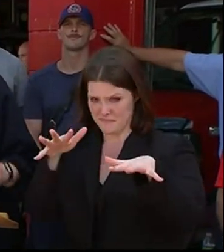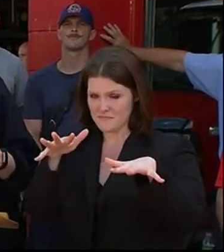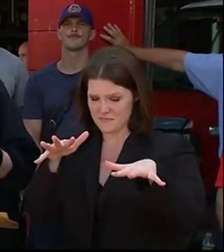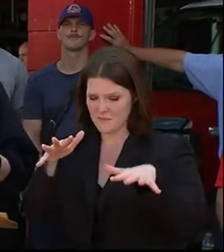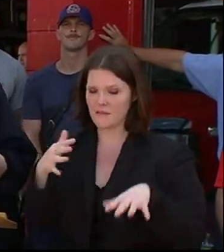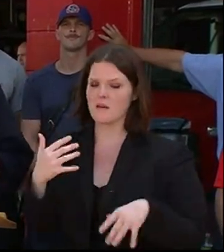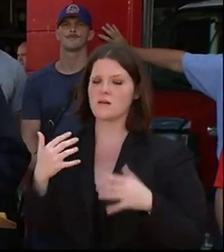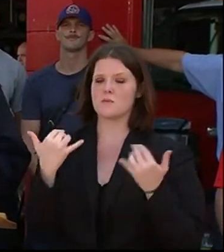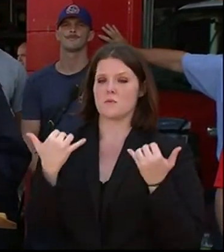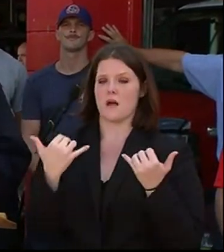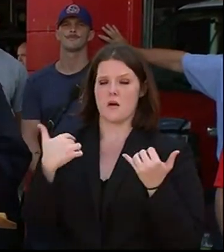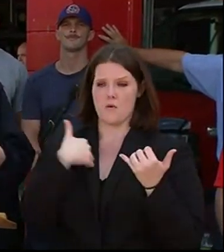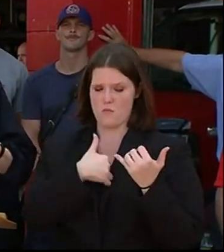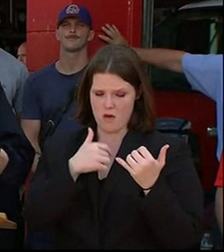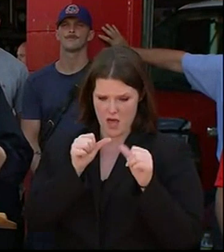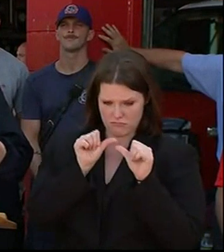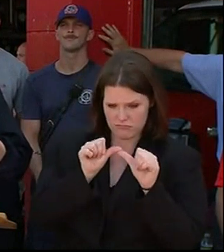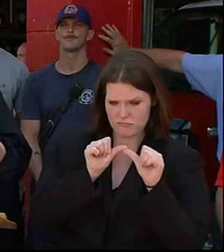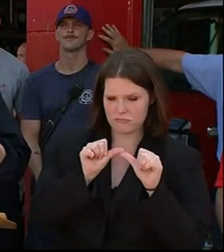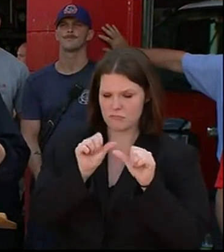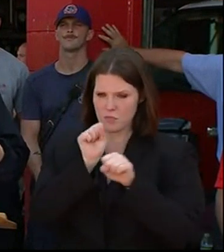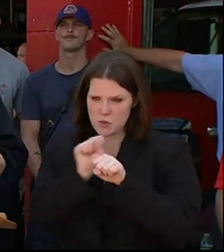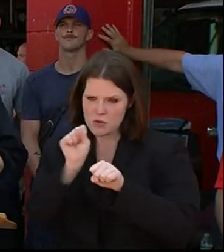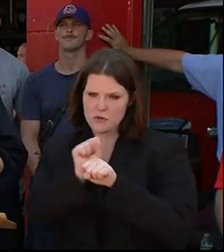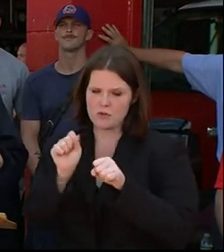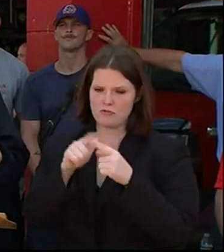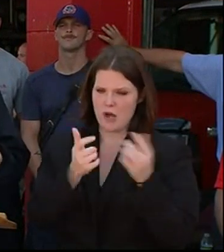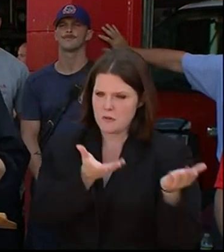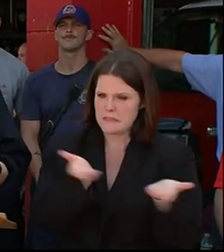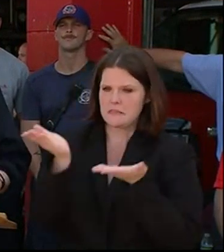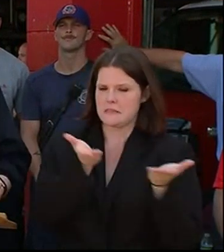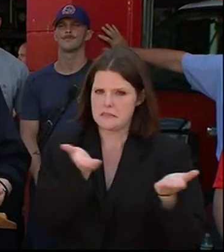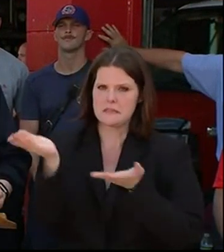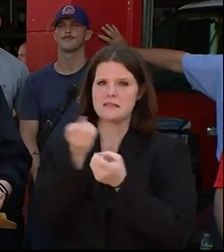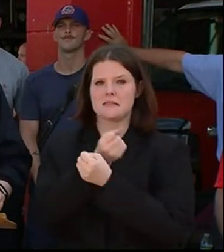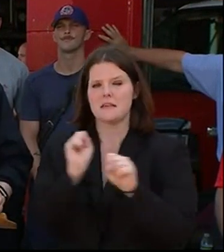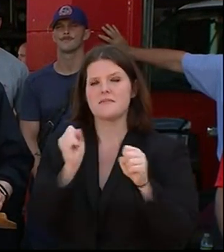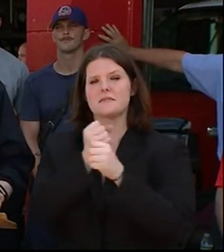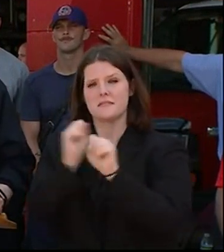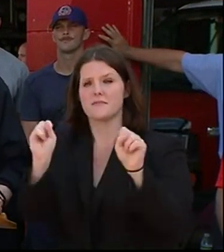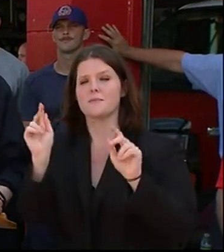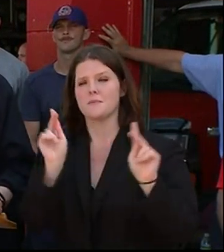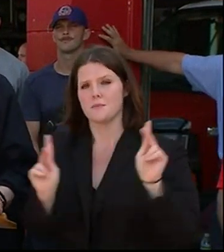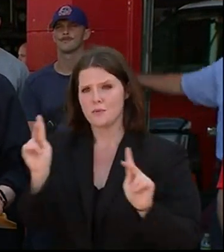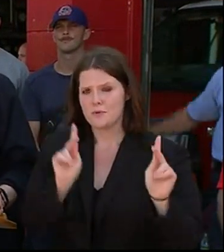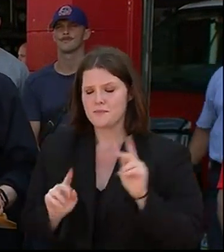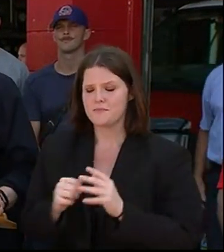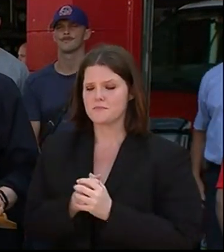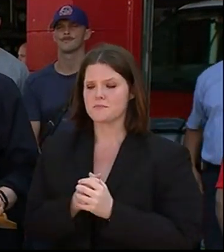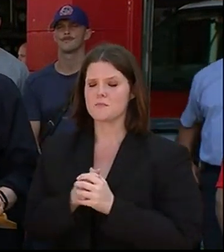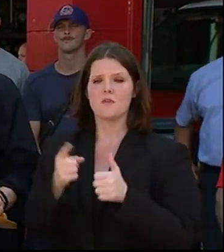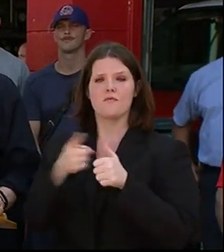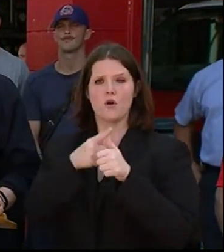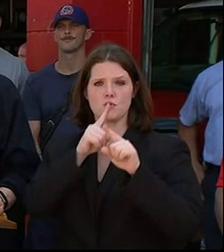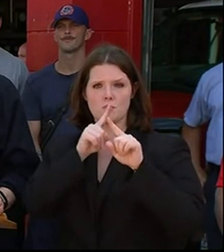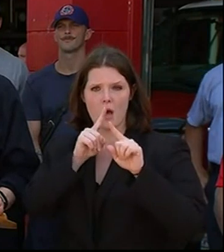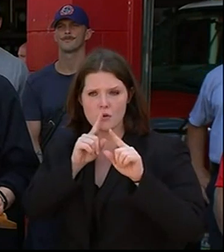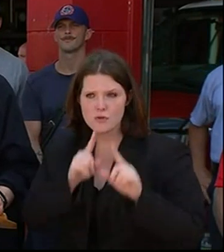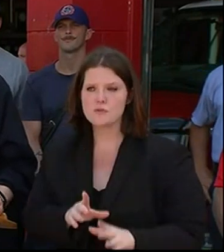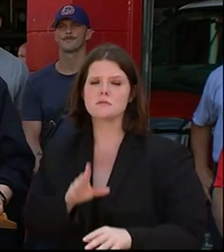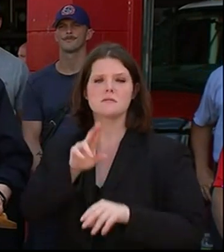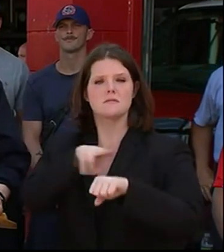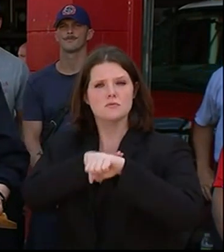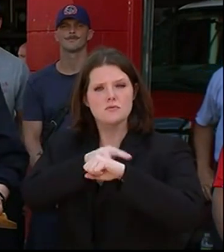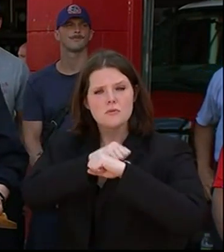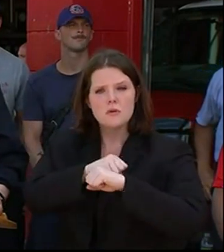So we're continuing to work to get people safe and secure. Our first responders are out there